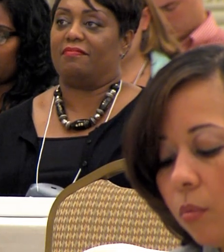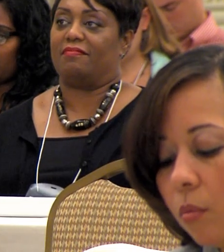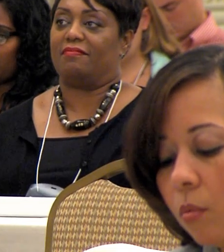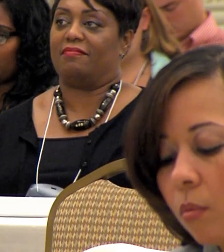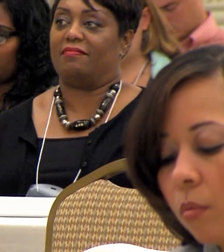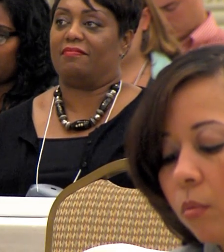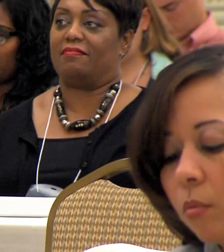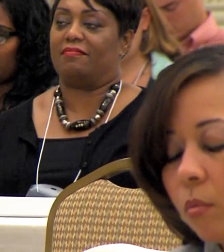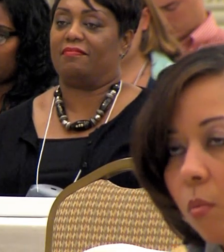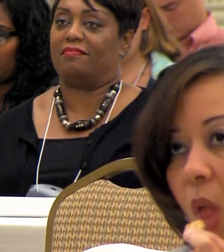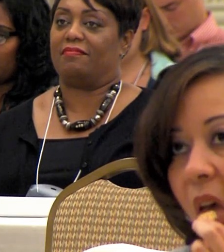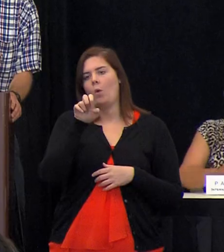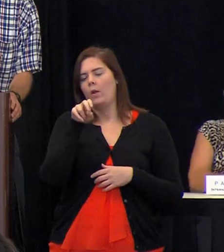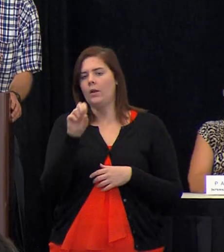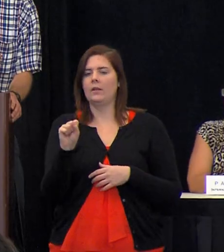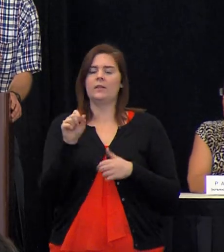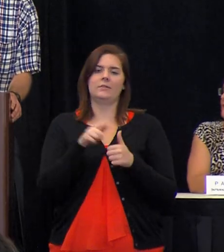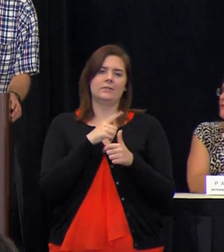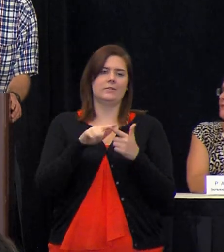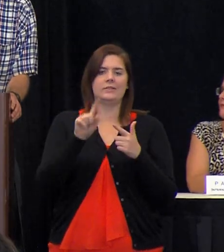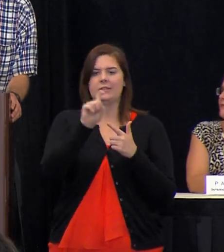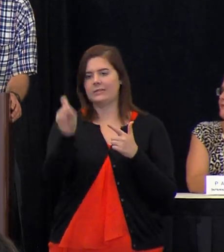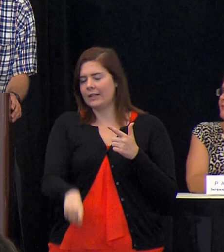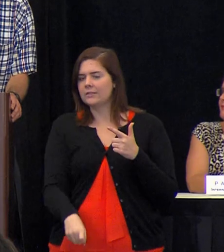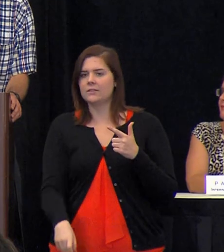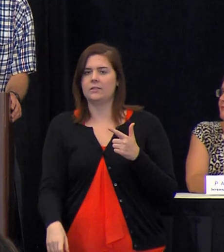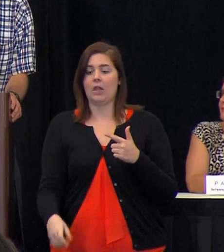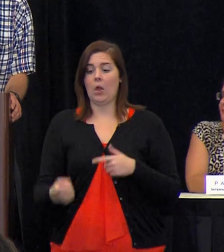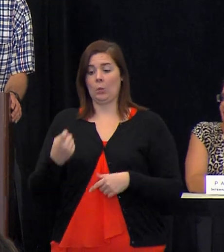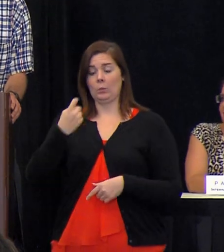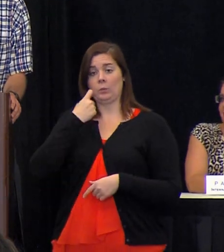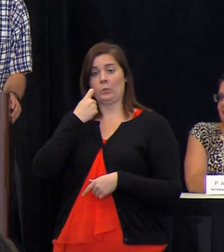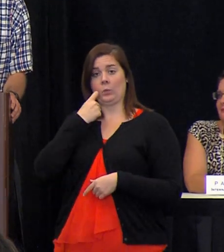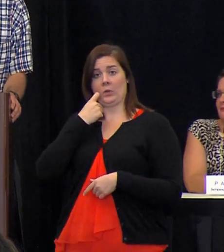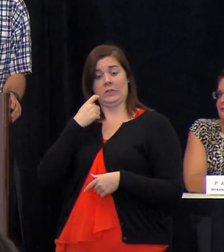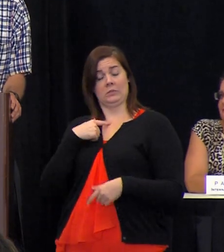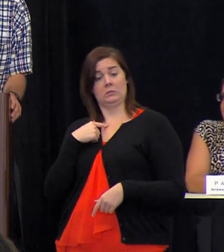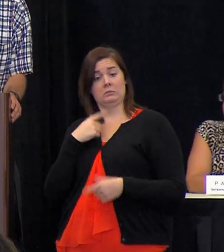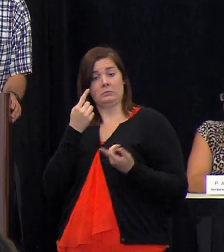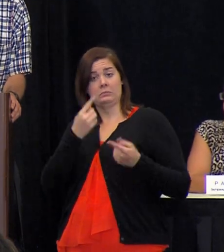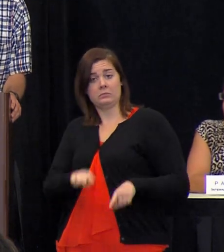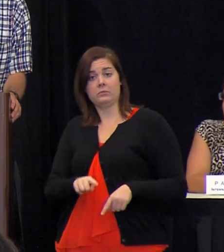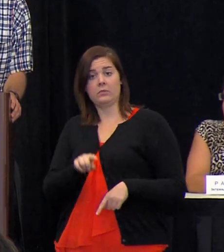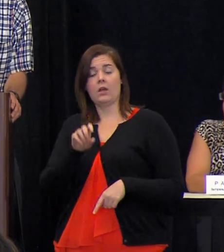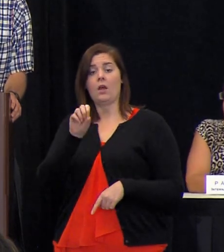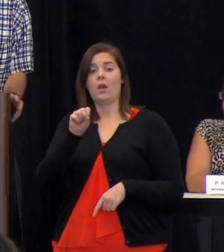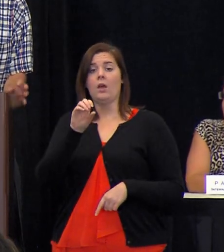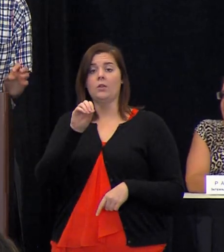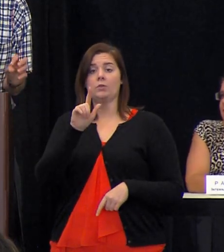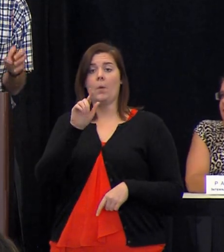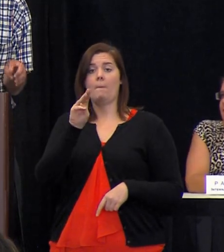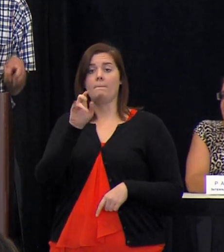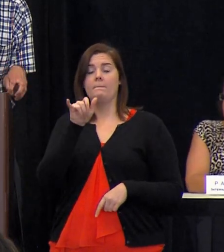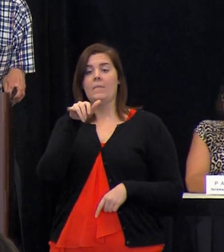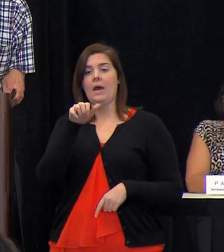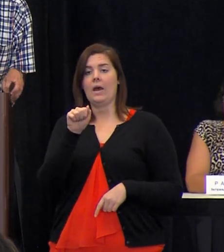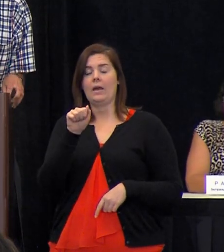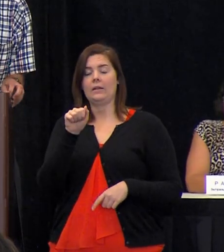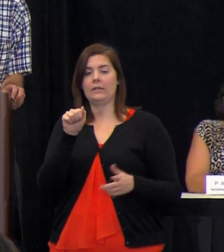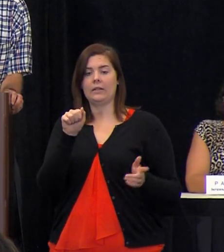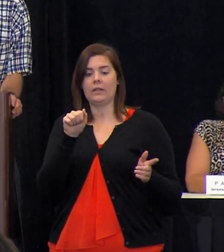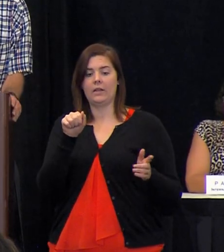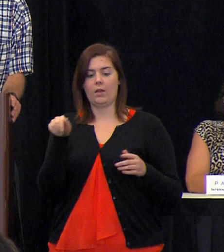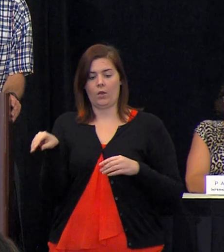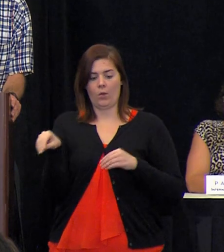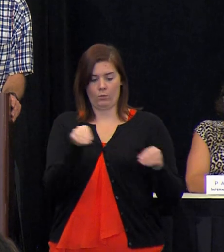cambodians and laotians and then a more recent phenomenon is a lot of the somalis that have been relocated here